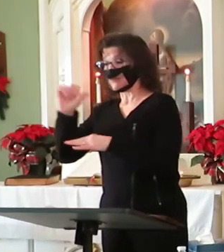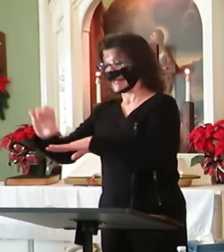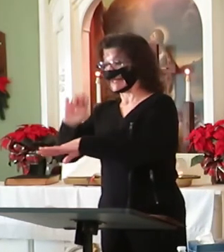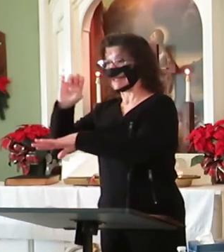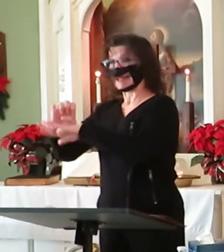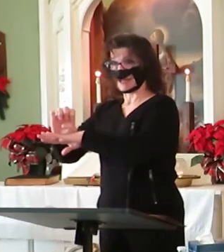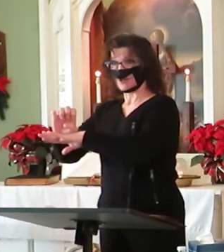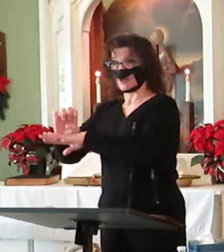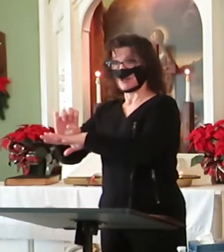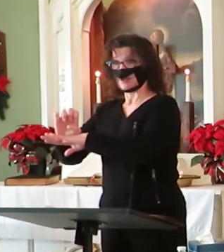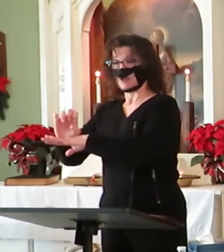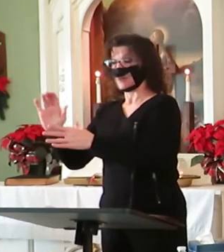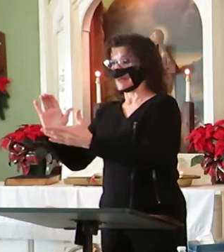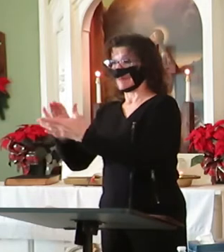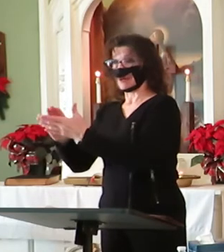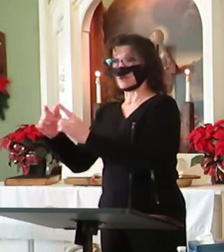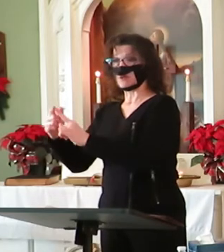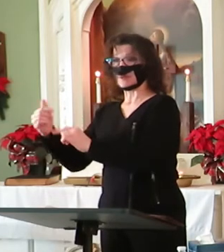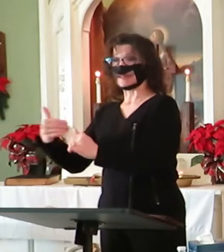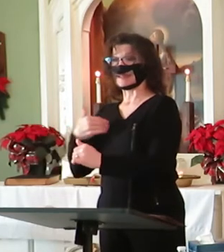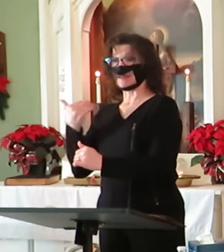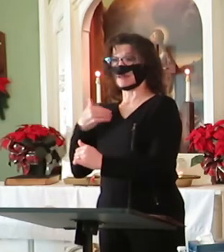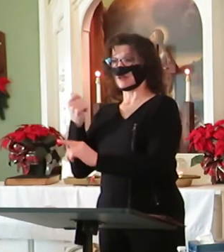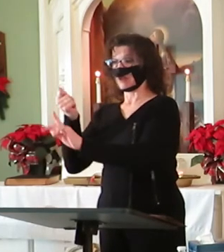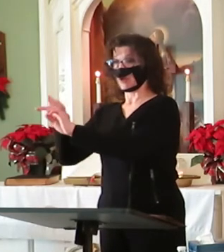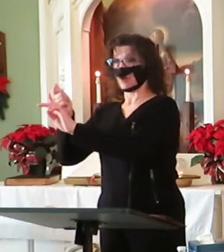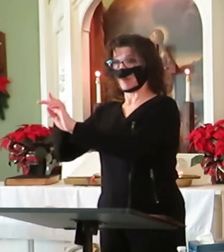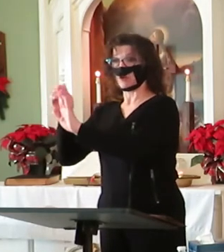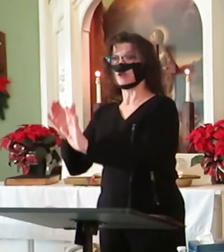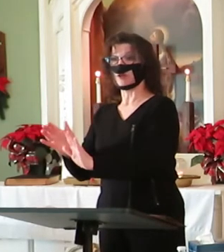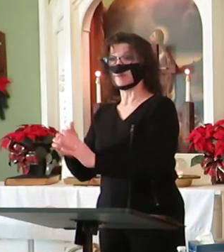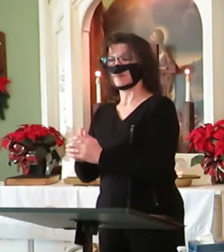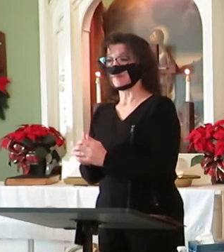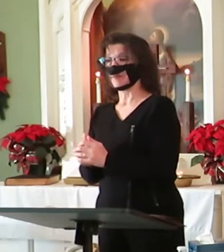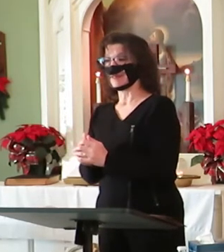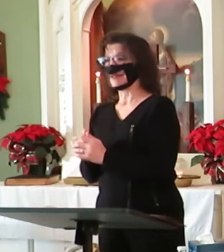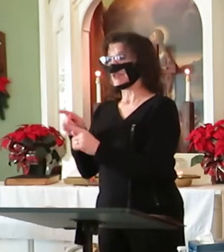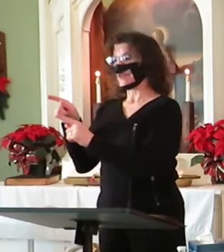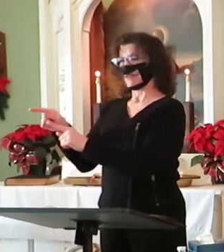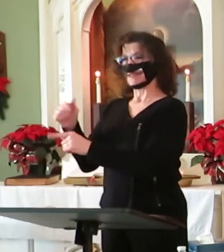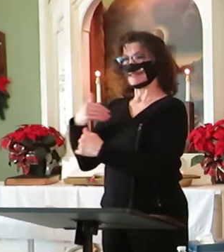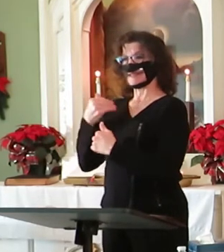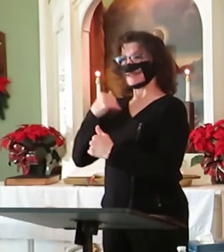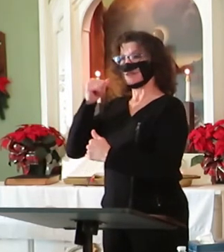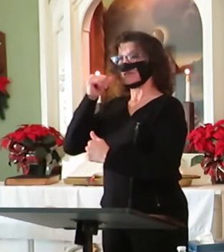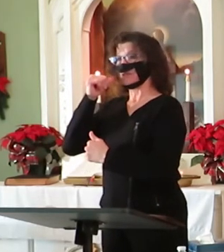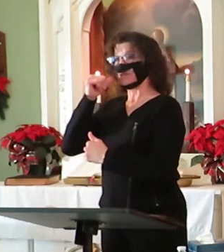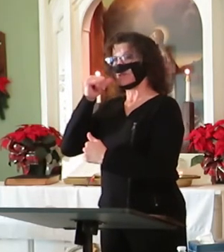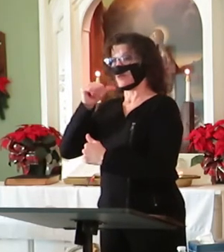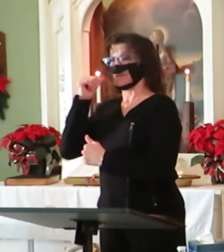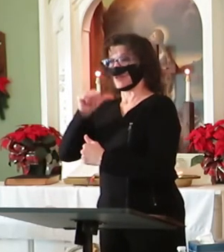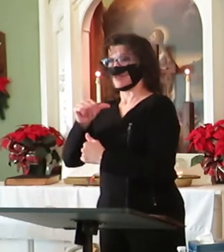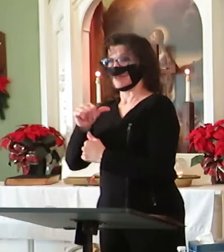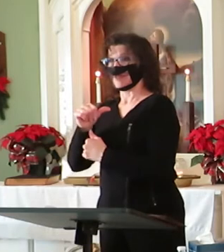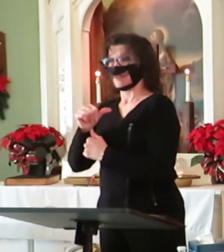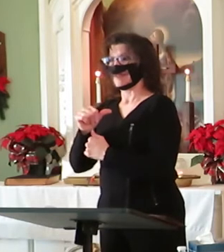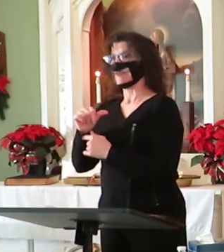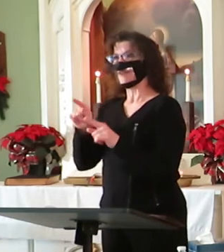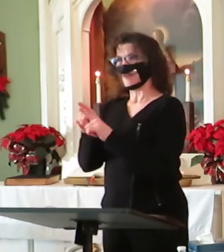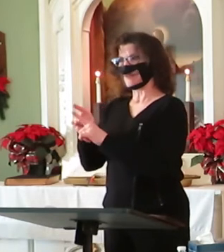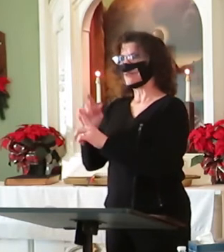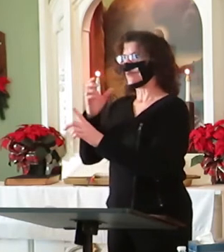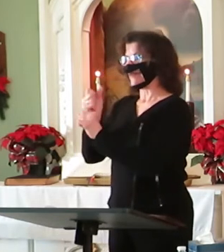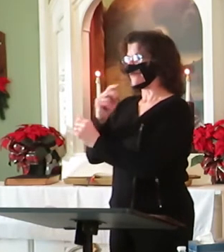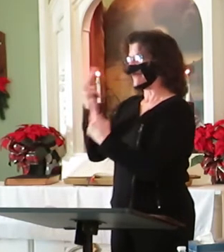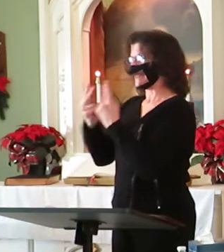the same angel. Though afraid, Gabriel asked her not to be, for she has found favor with